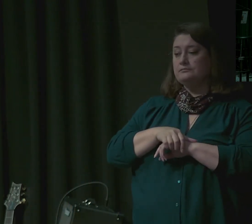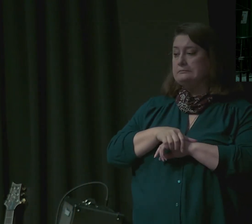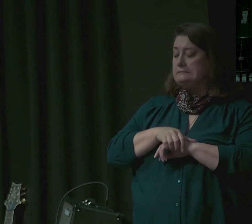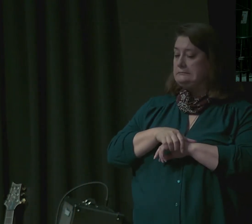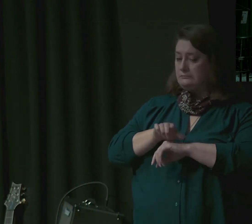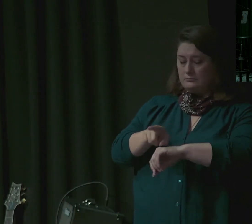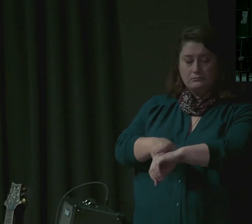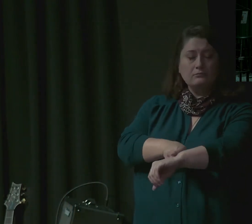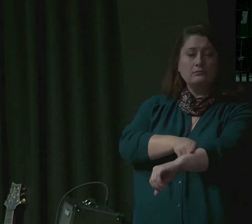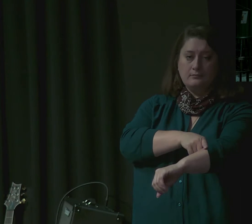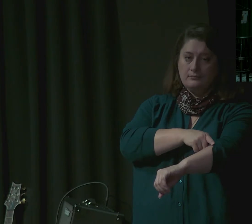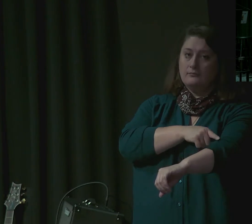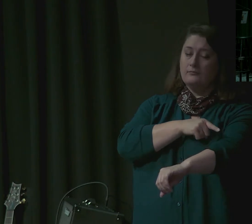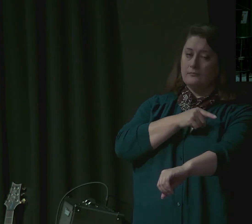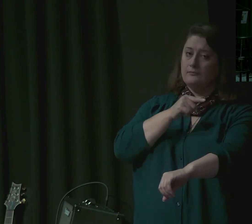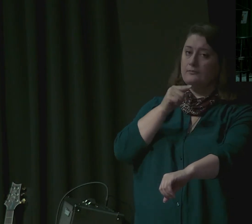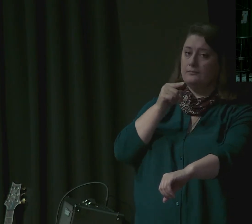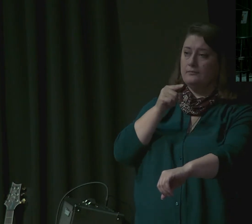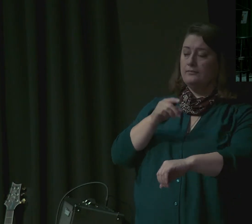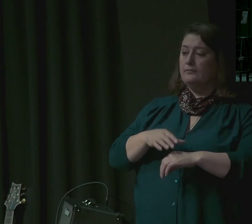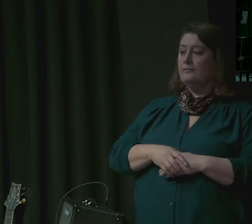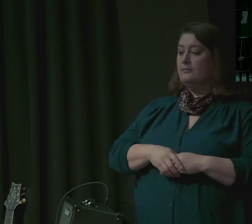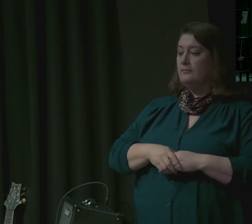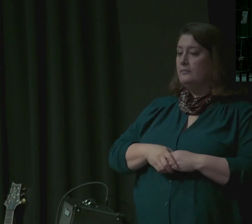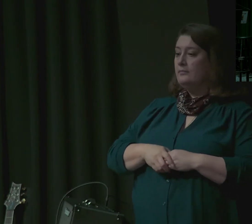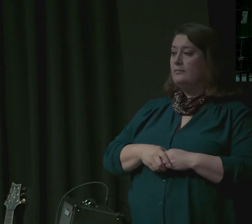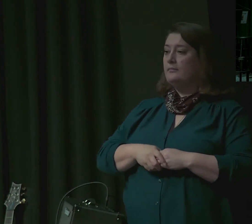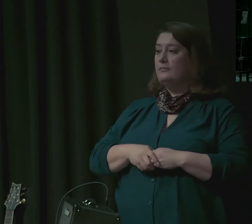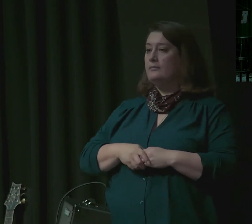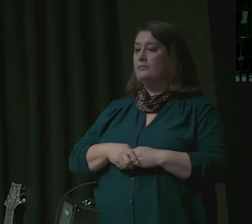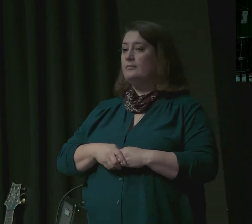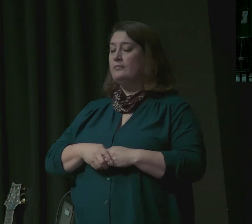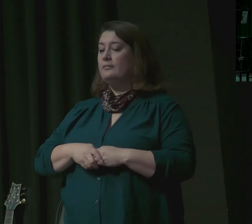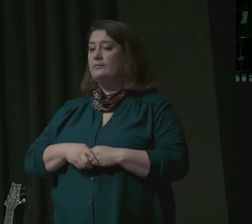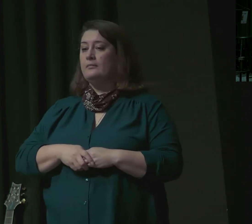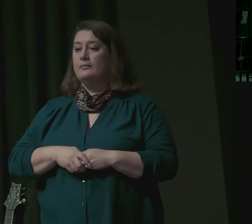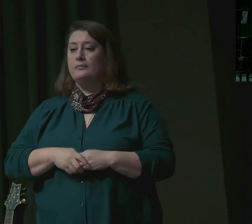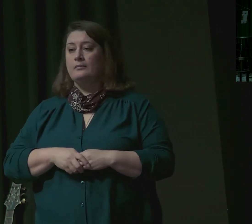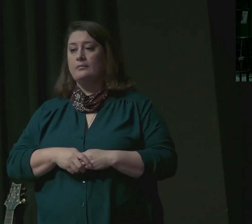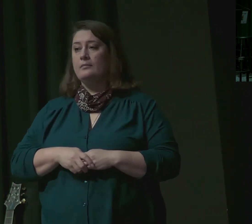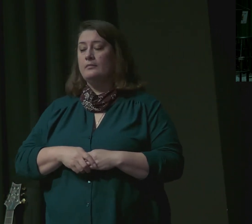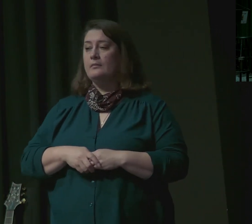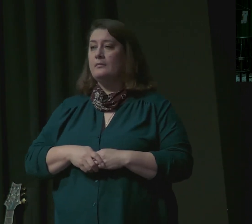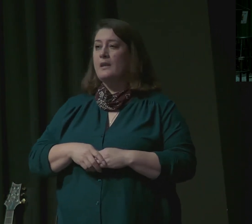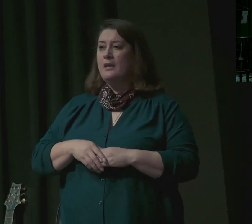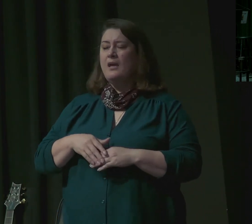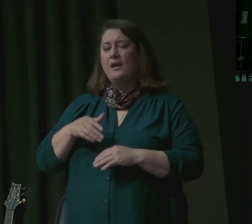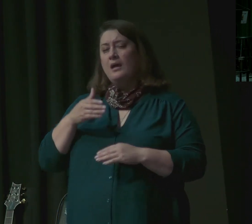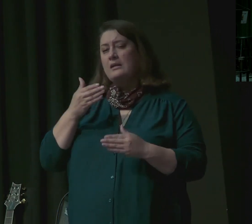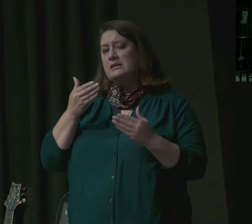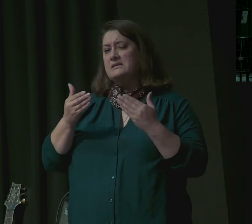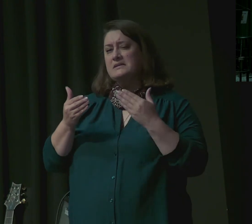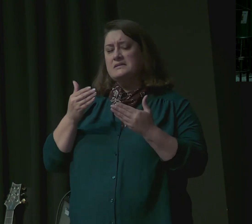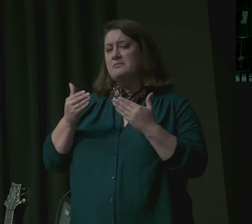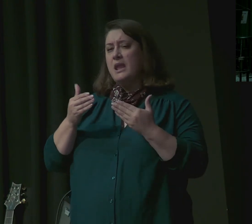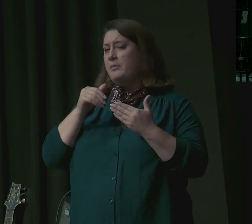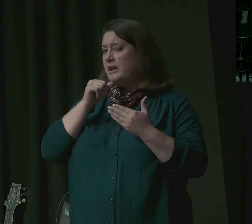So this had not been a simple one-time conversation. This appears to have been an ongoing argument as the